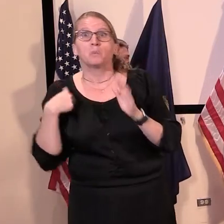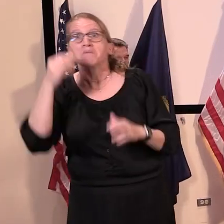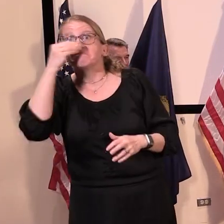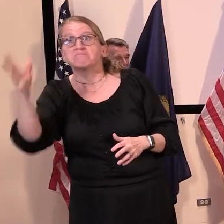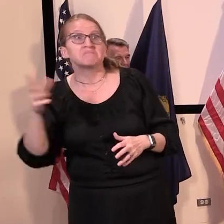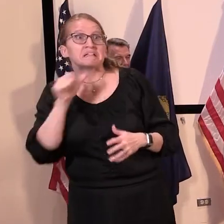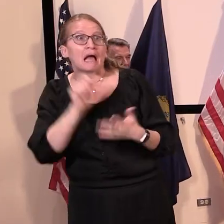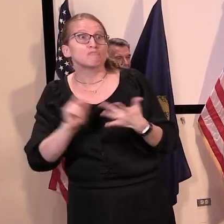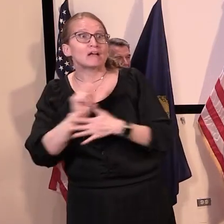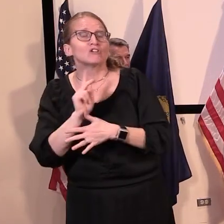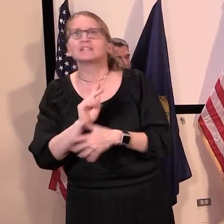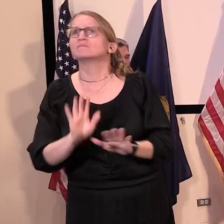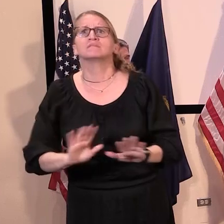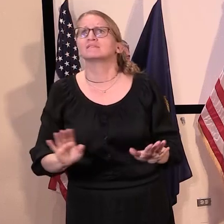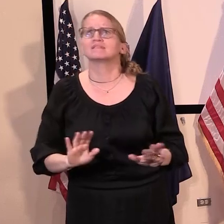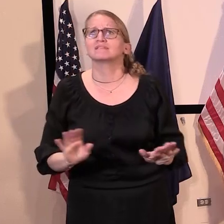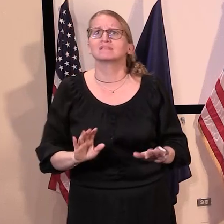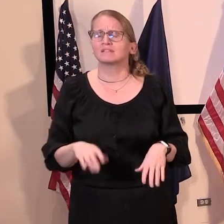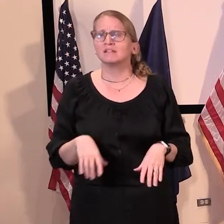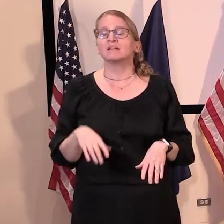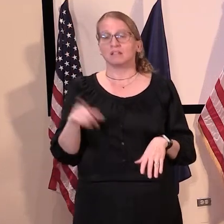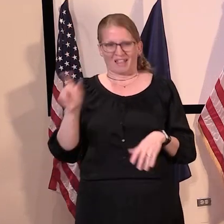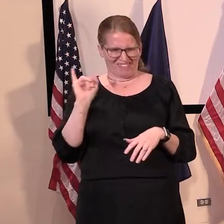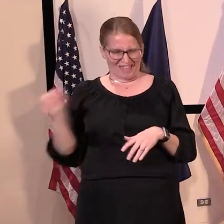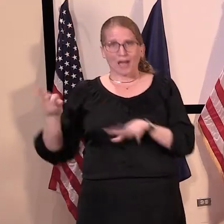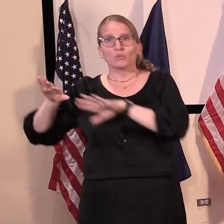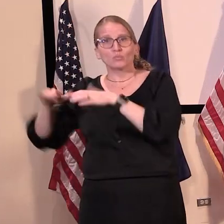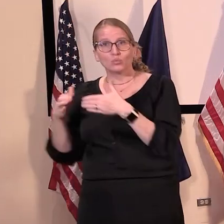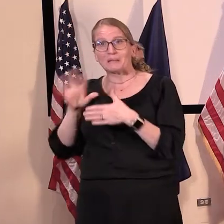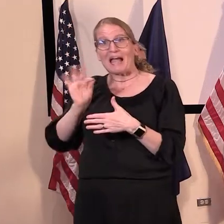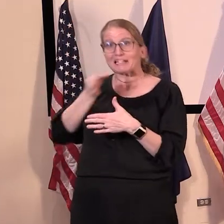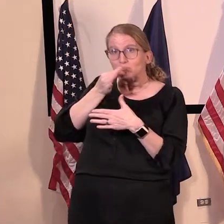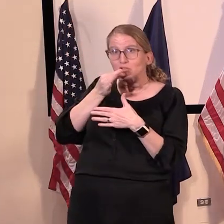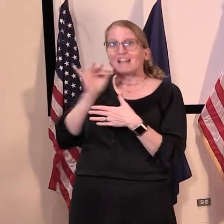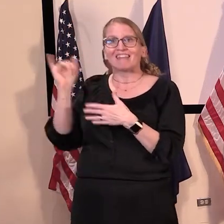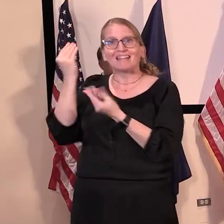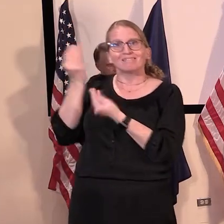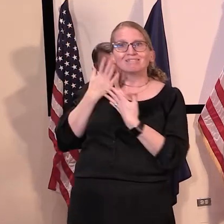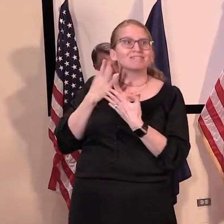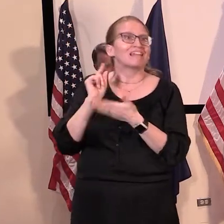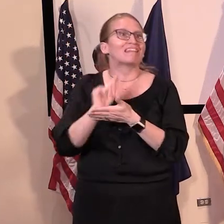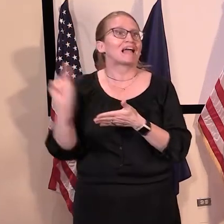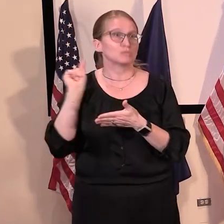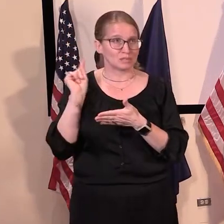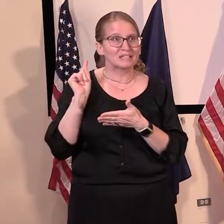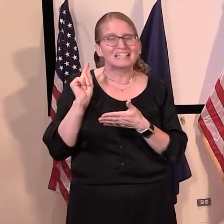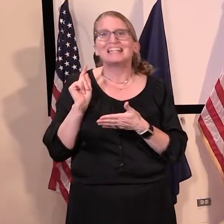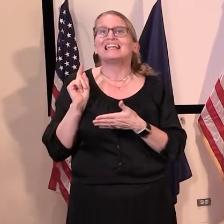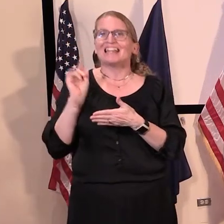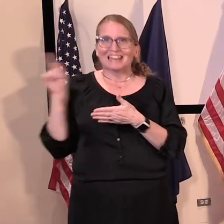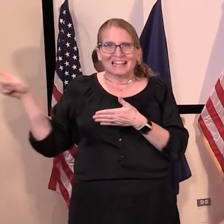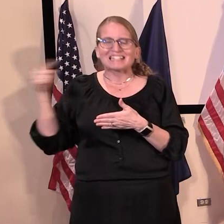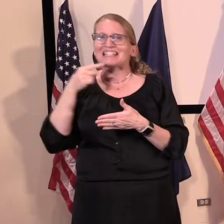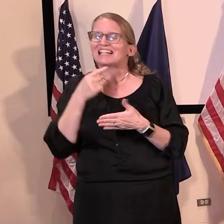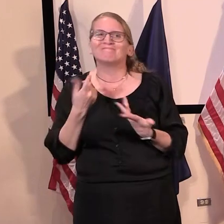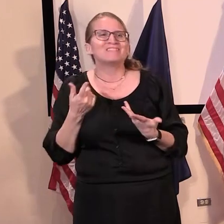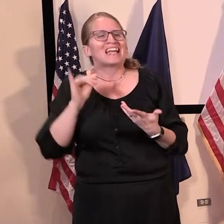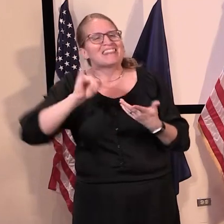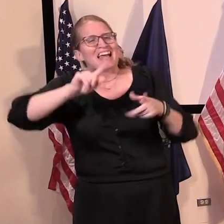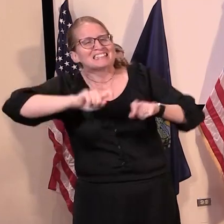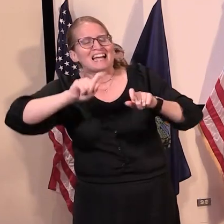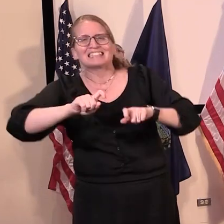report back to us I believe just a week ago and they were not comfortable with the state of the testing at that point in time